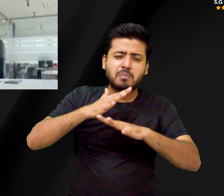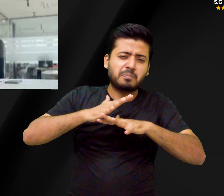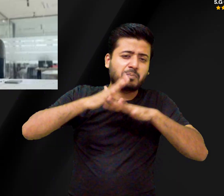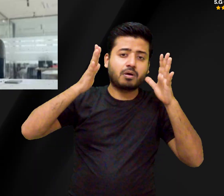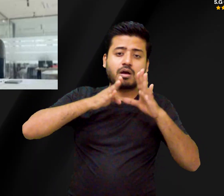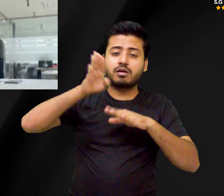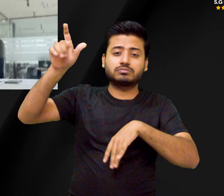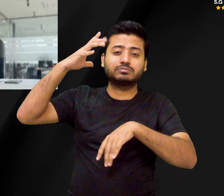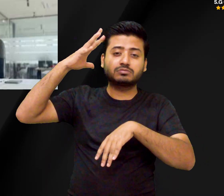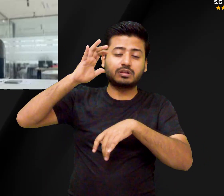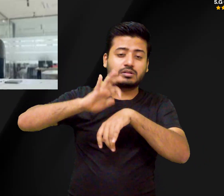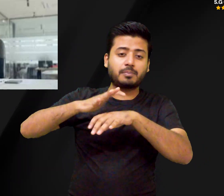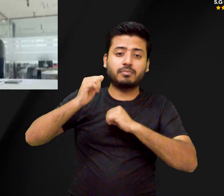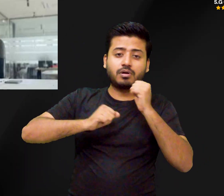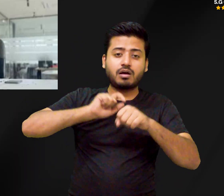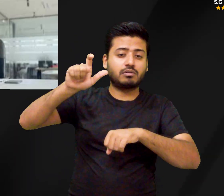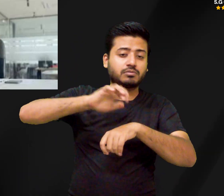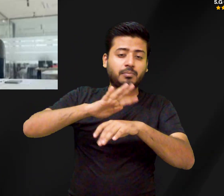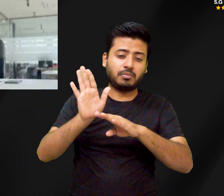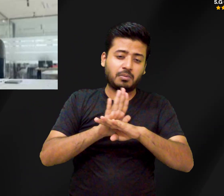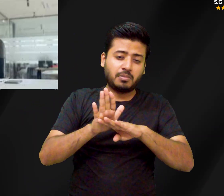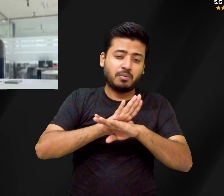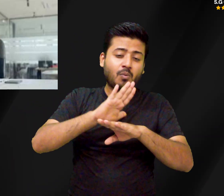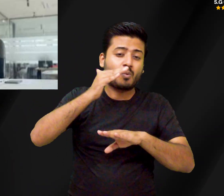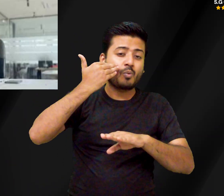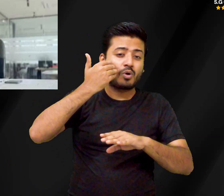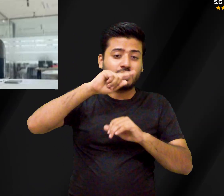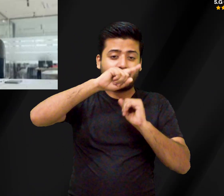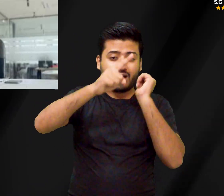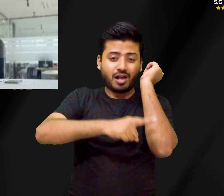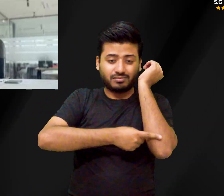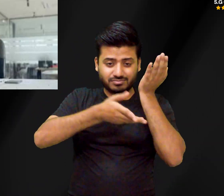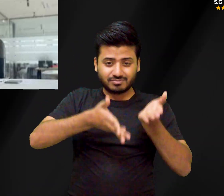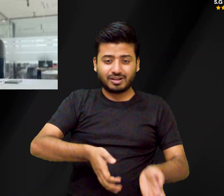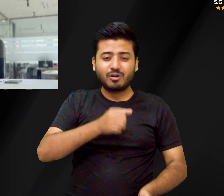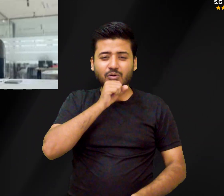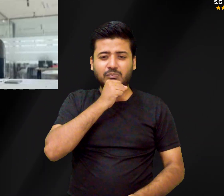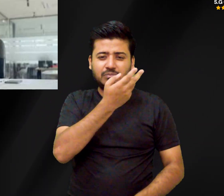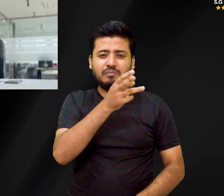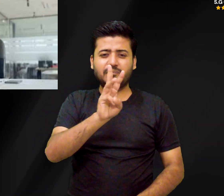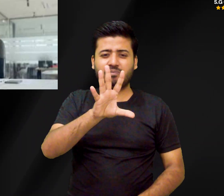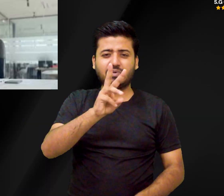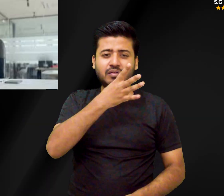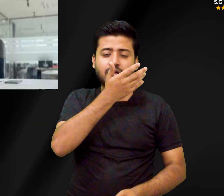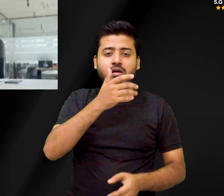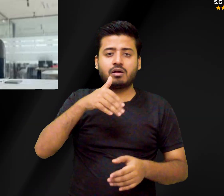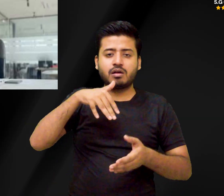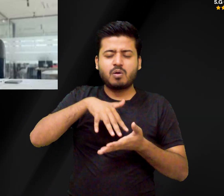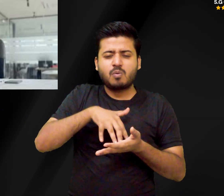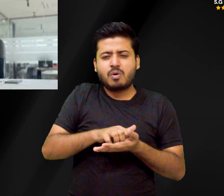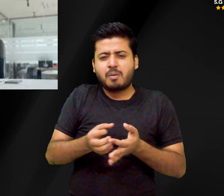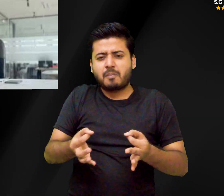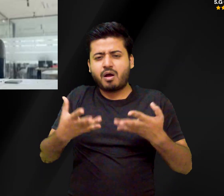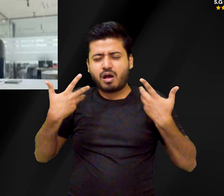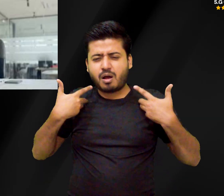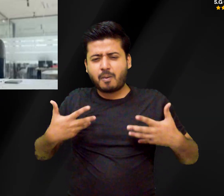to bone loss primarily through two factors. Lack of sunlight, which causes vitamin D deficiency, and a sedentary routine,